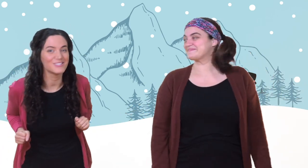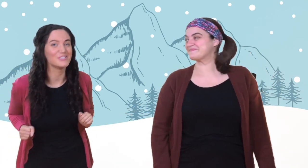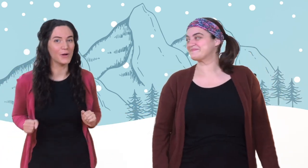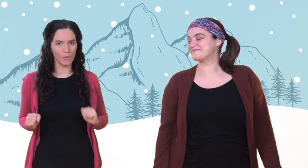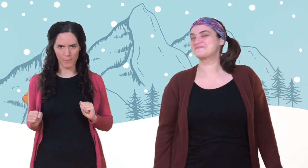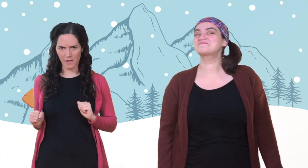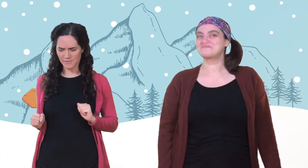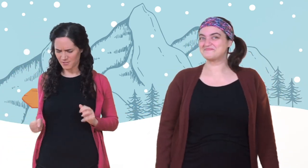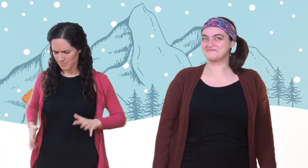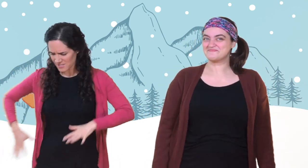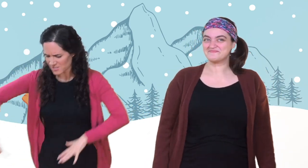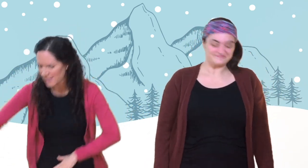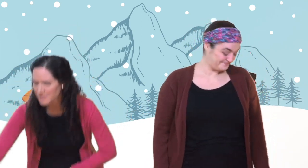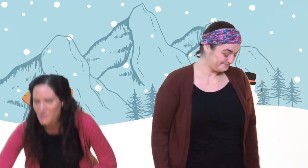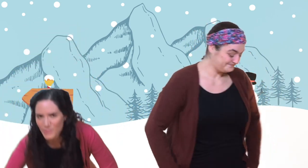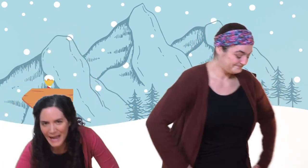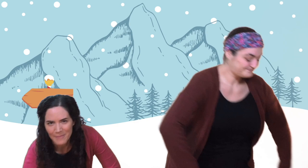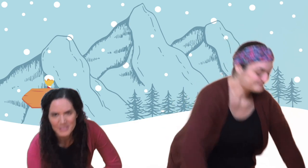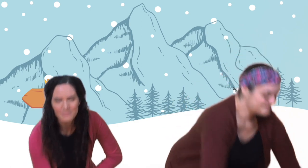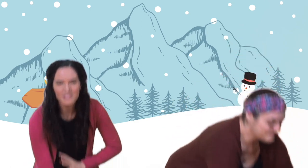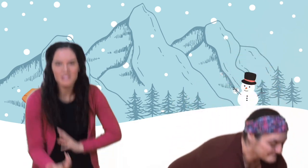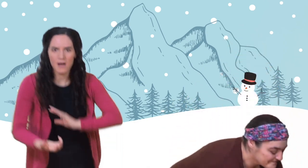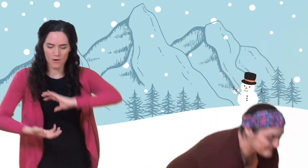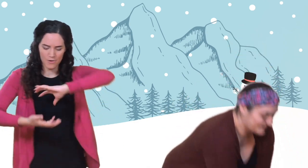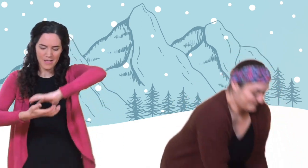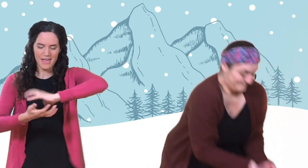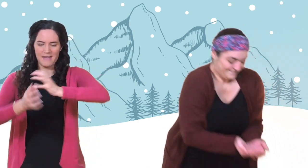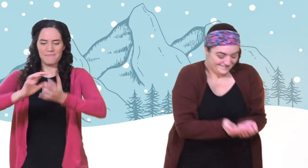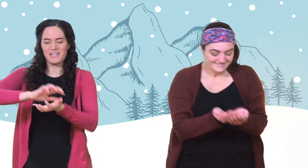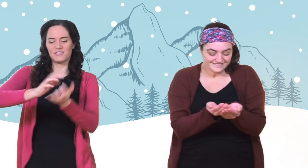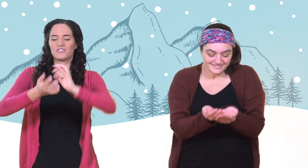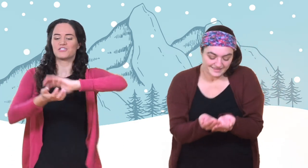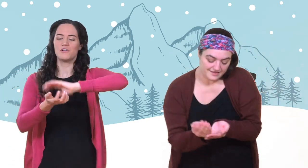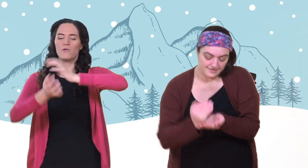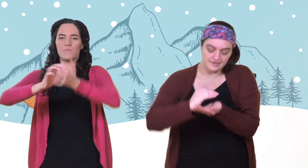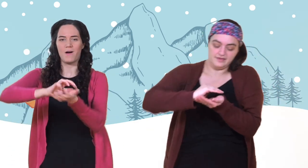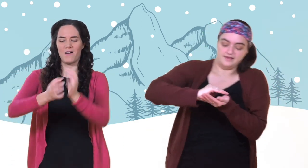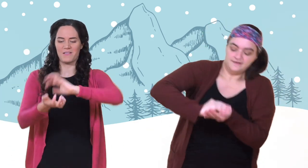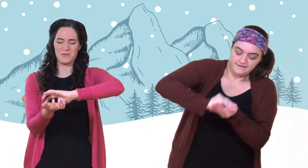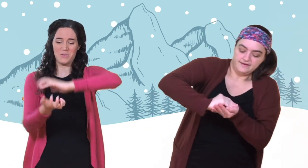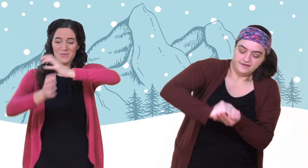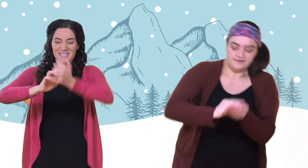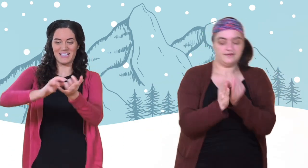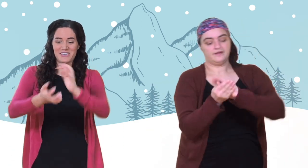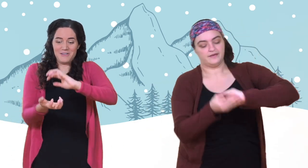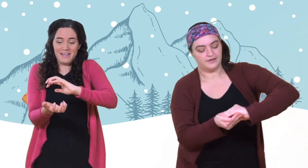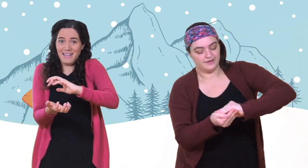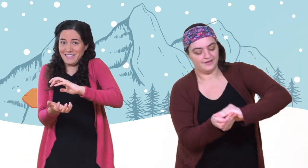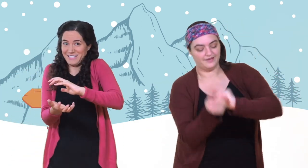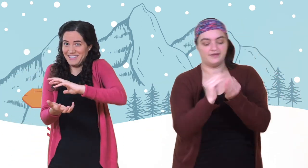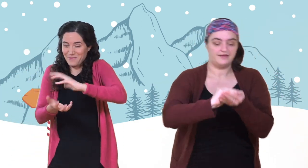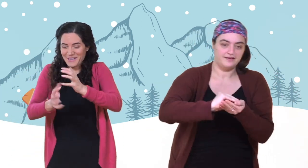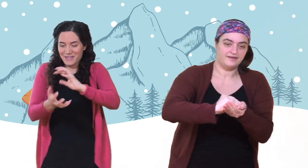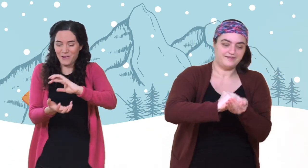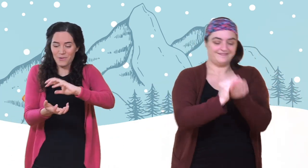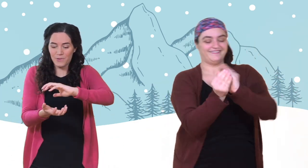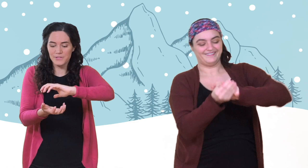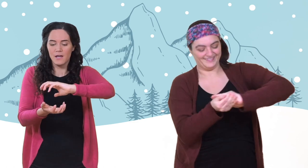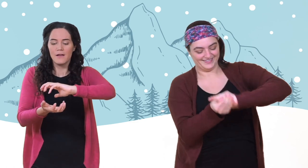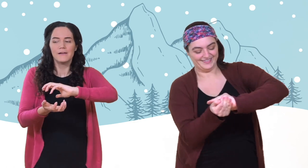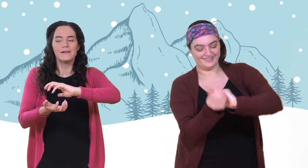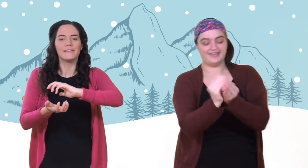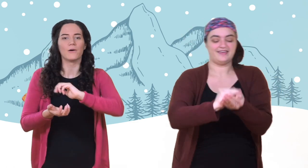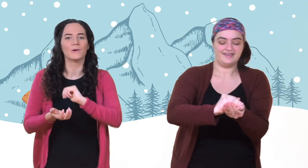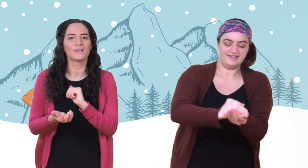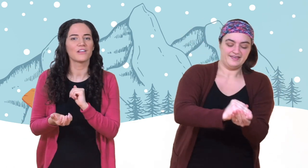nice snowballs. So reach down and grab some snow and make a snowball and hold it in your hand. It's a little bit cold.